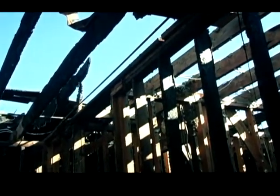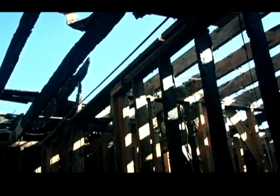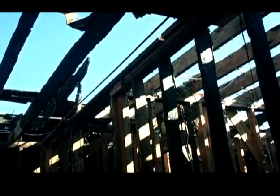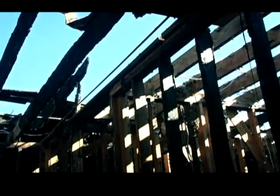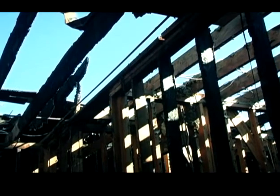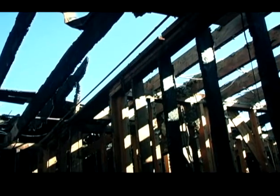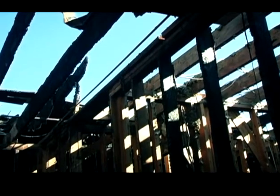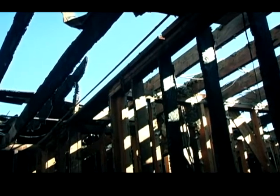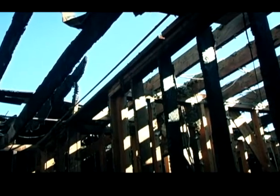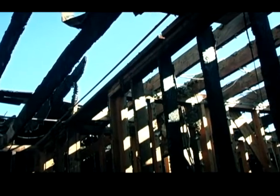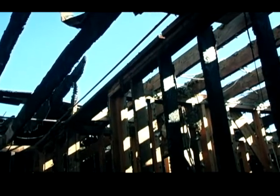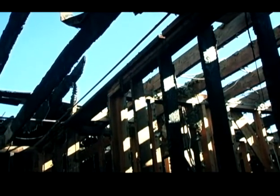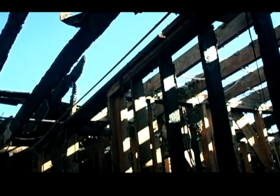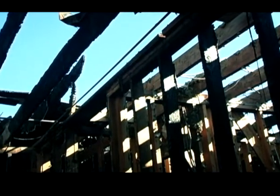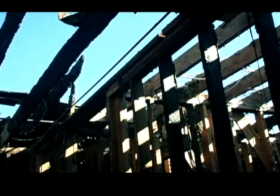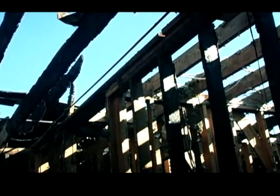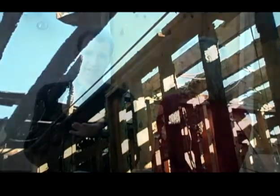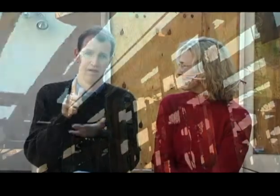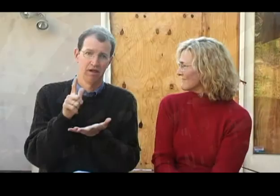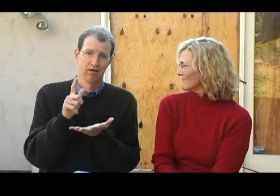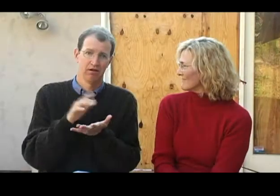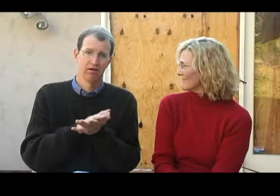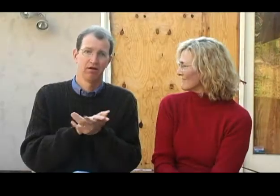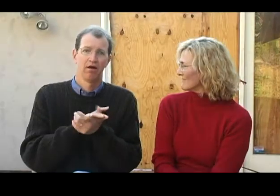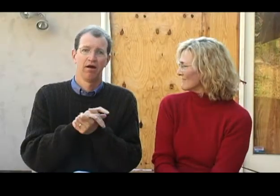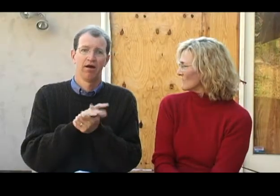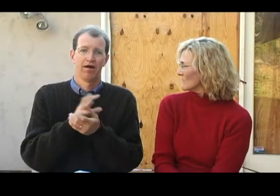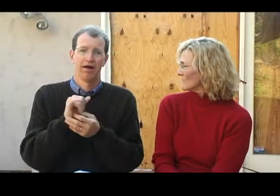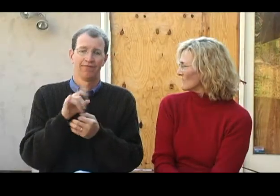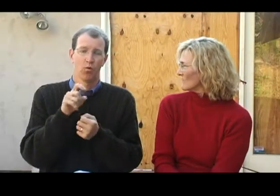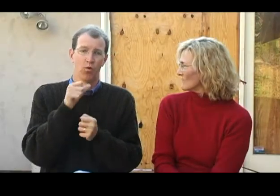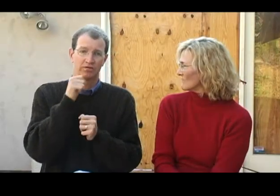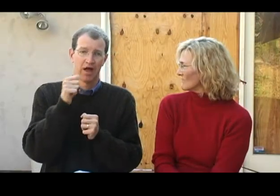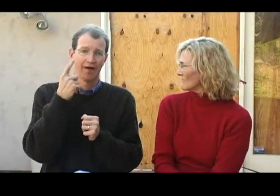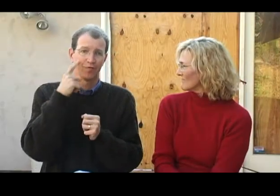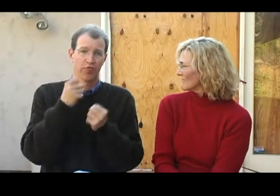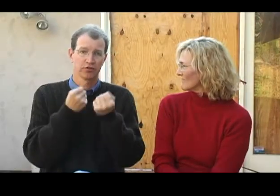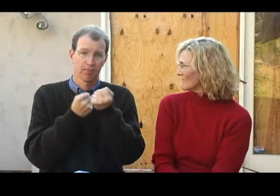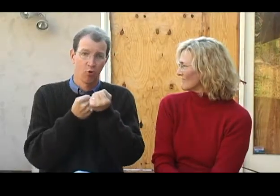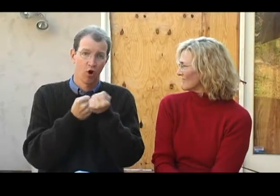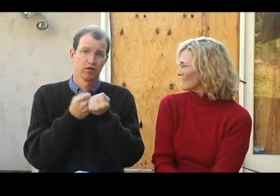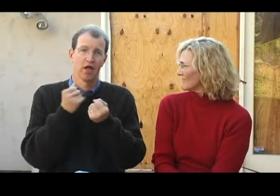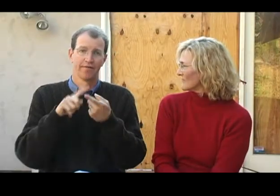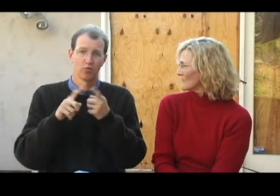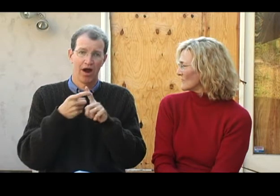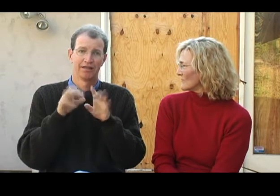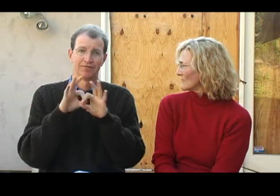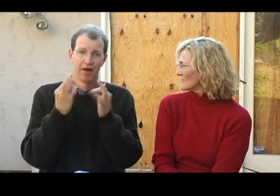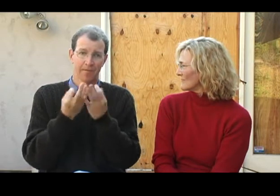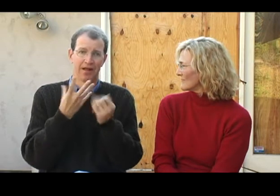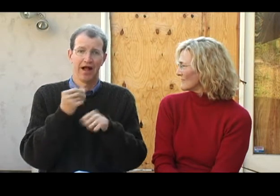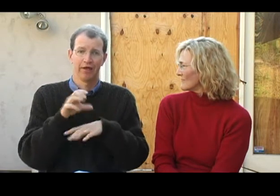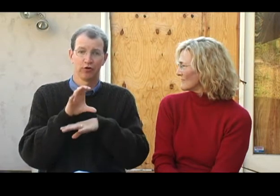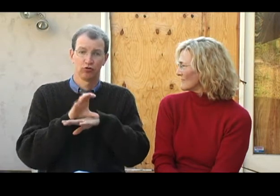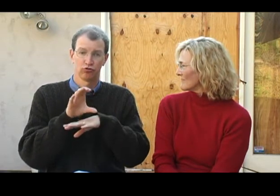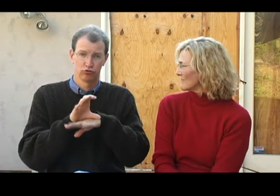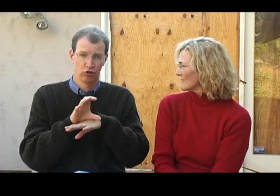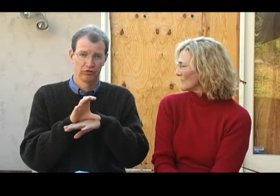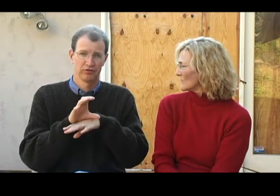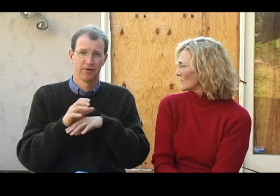It was the love that helped us through the ordeal. If it was not for the support of friends and family and the church